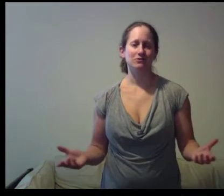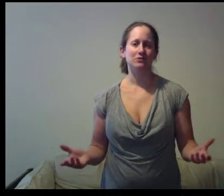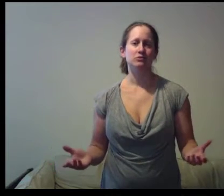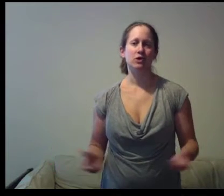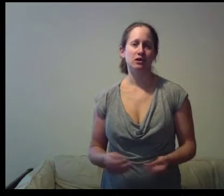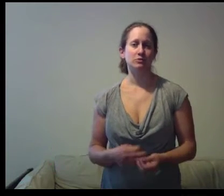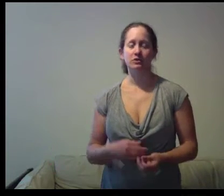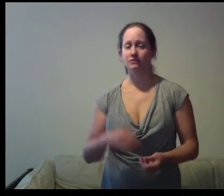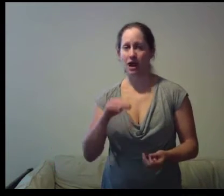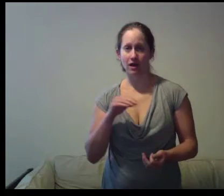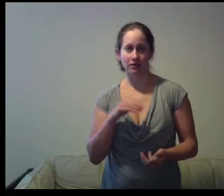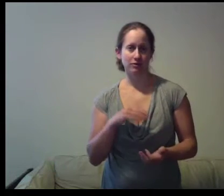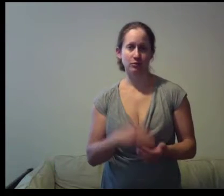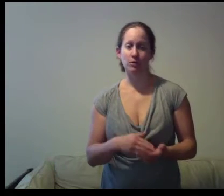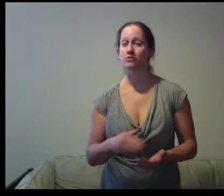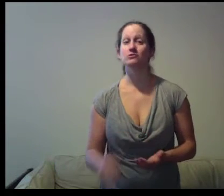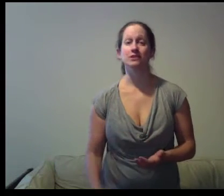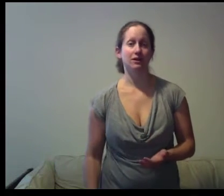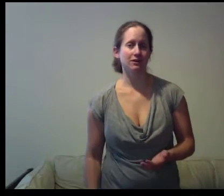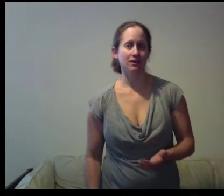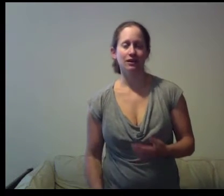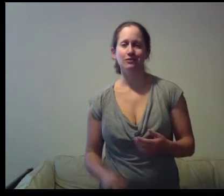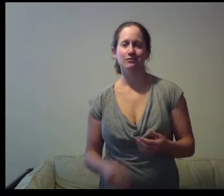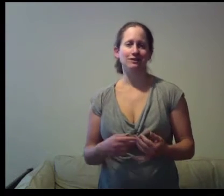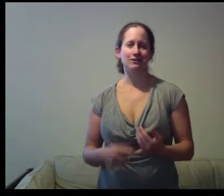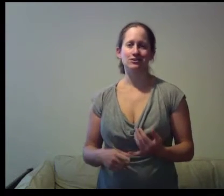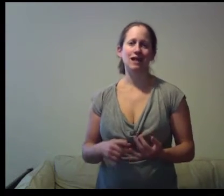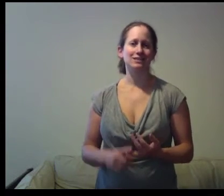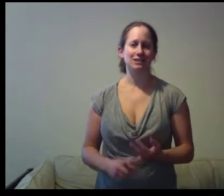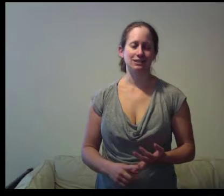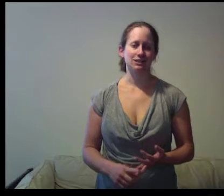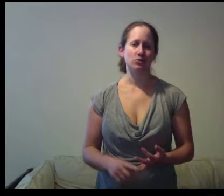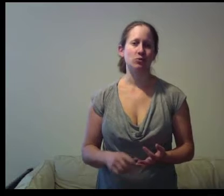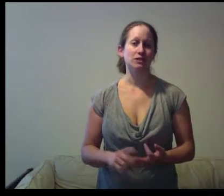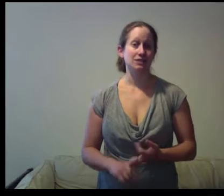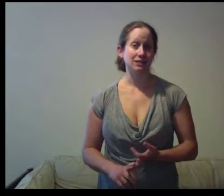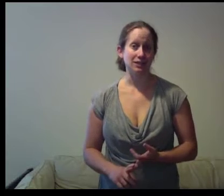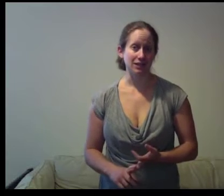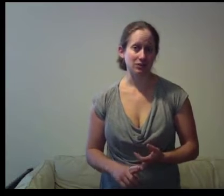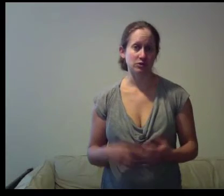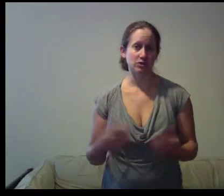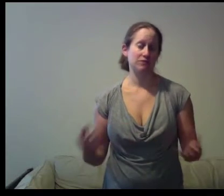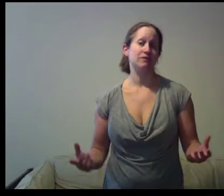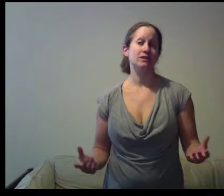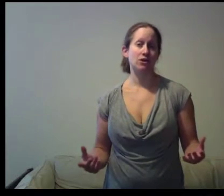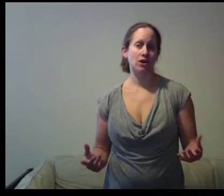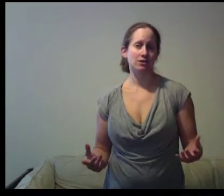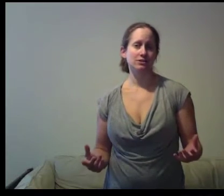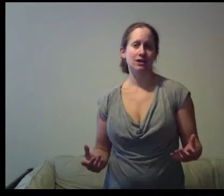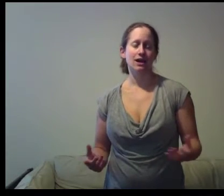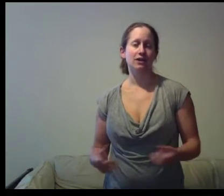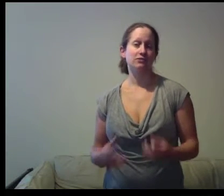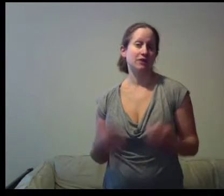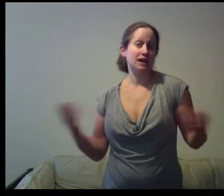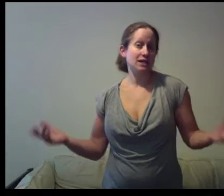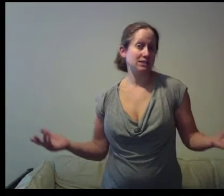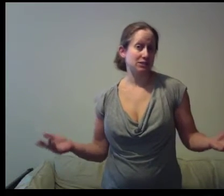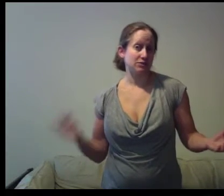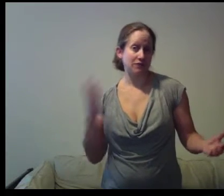52 cards well you've got the 1 through 10 you've got the jacks the queens and the kings which are the face cards and you've got aces you've got